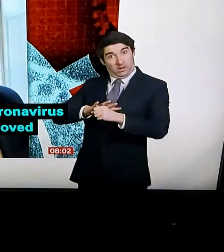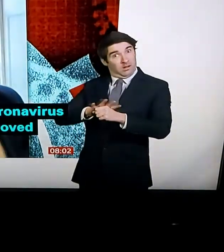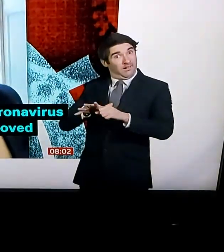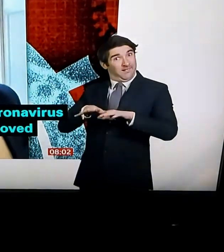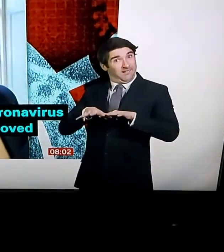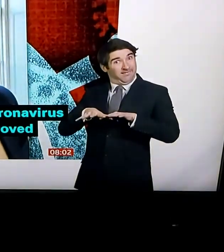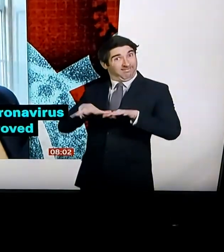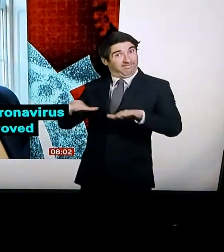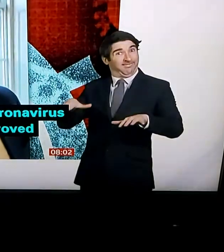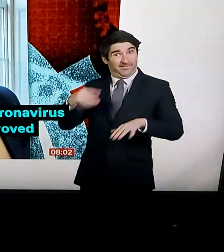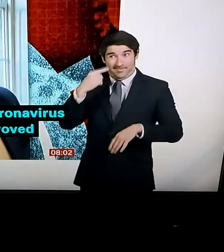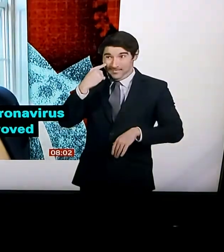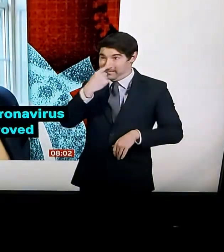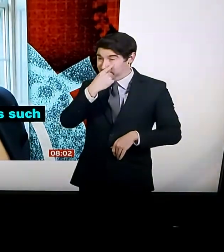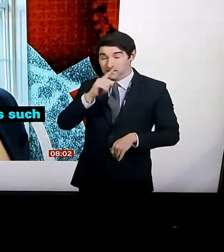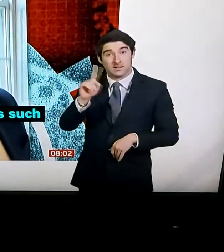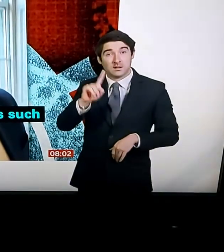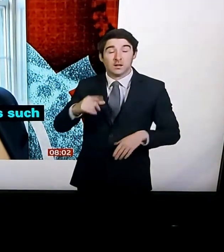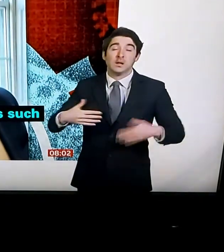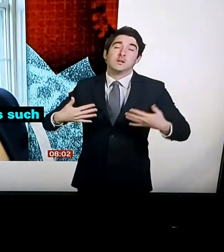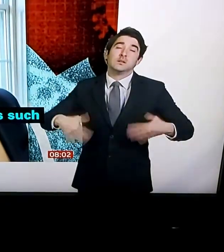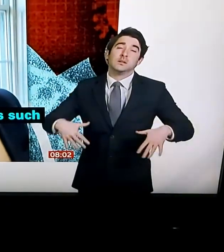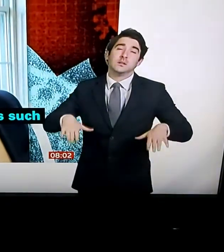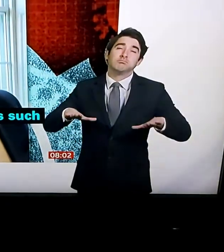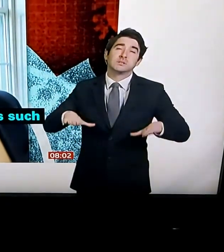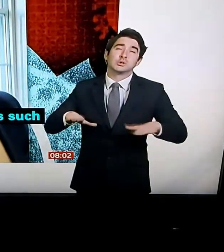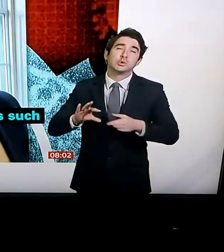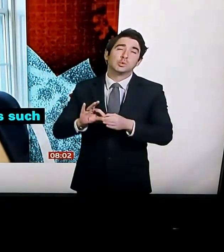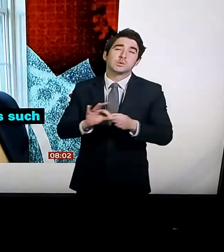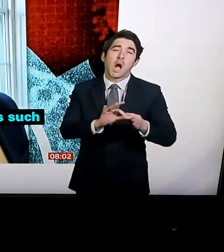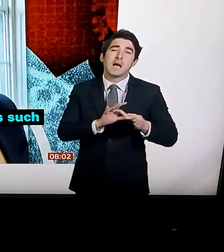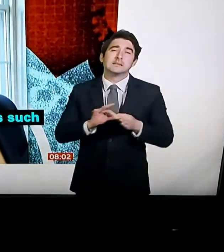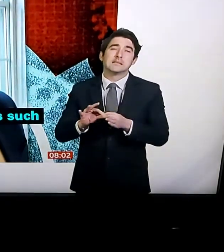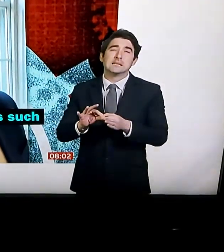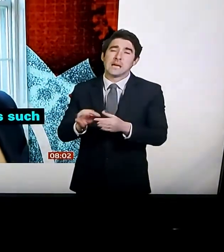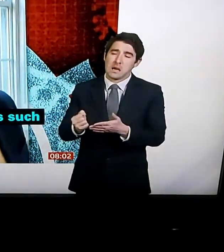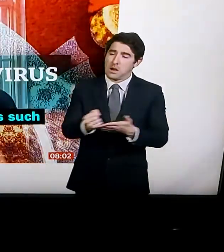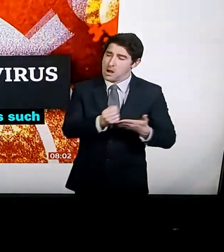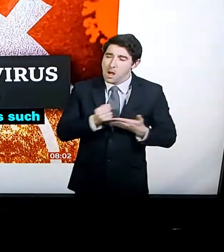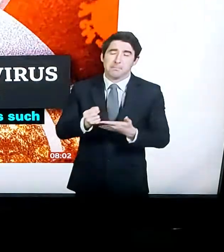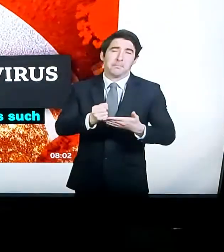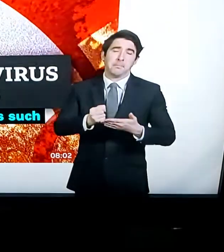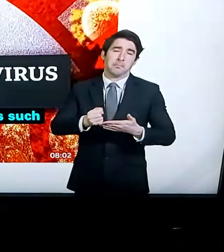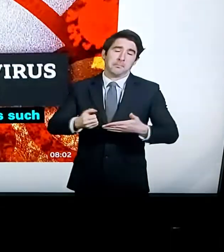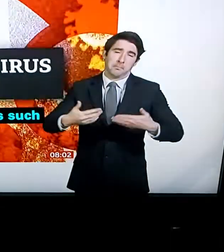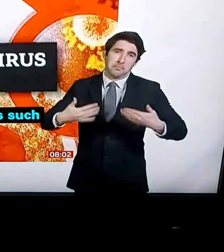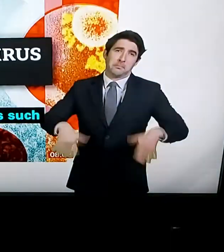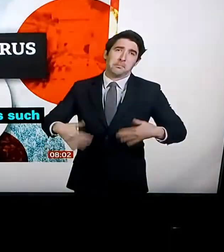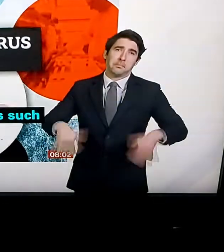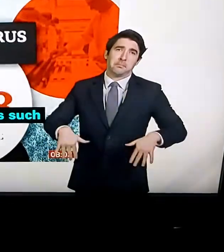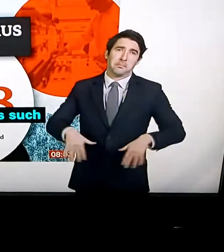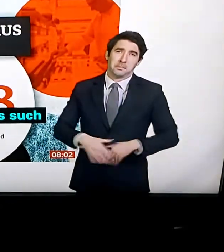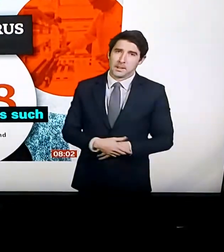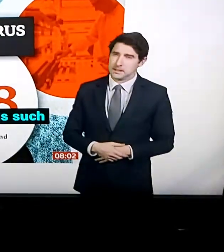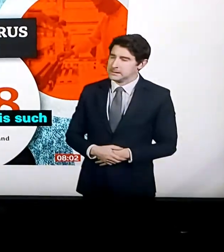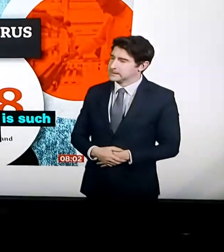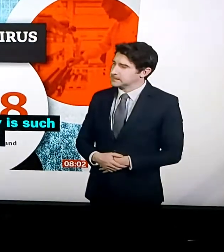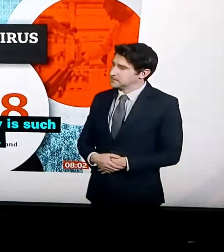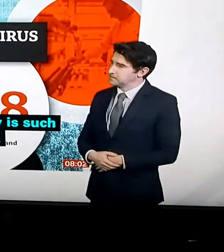proved is that there really is such a thing as society. The UK coronavirus death toll passed